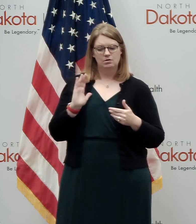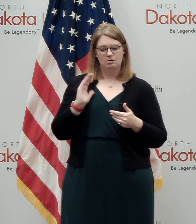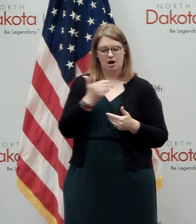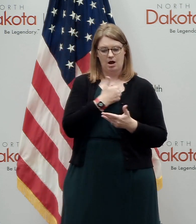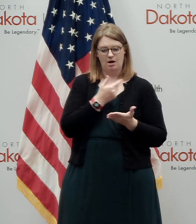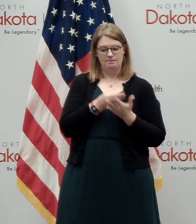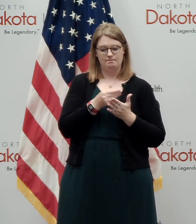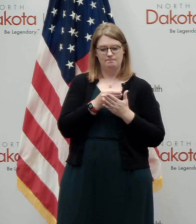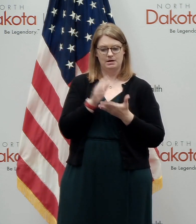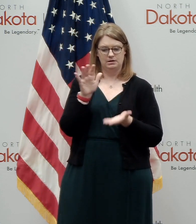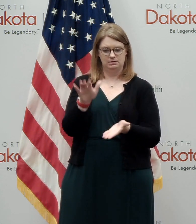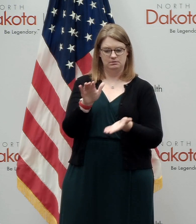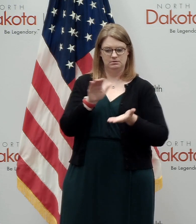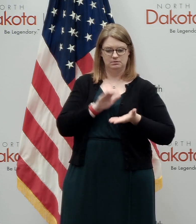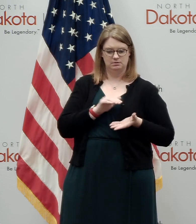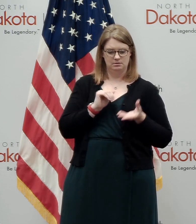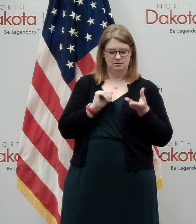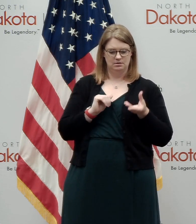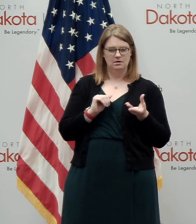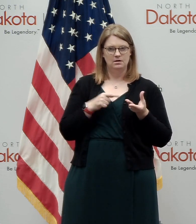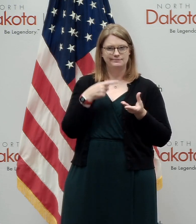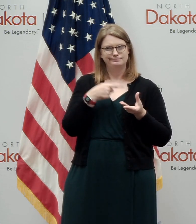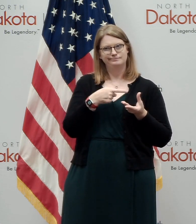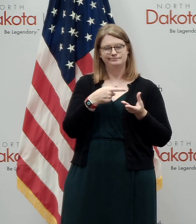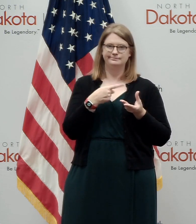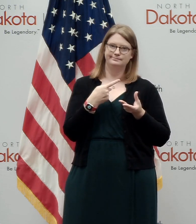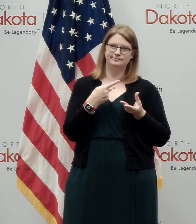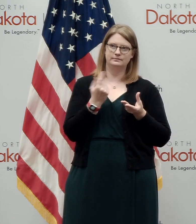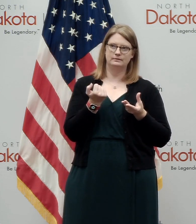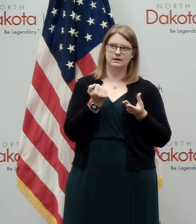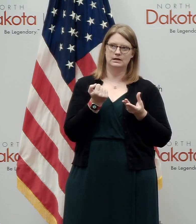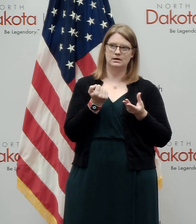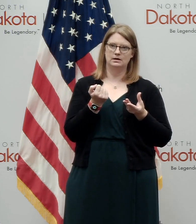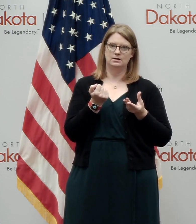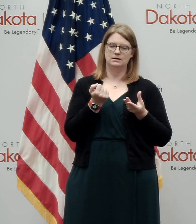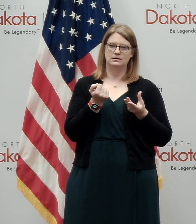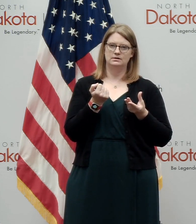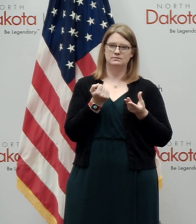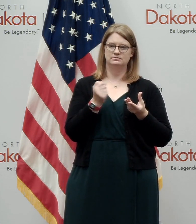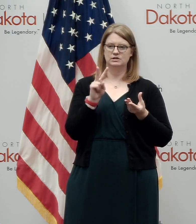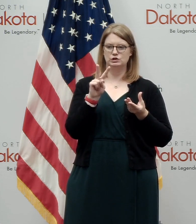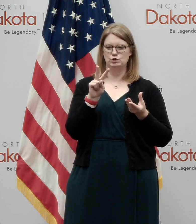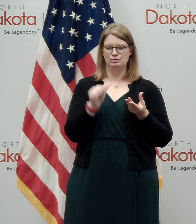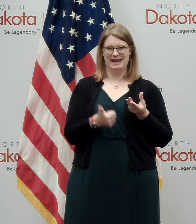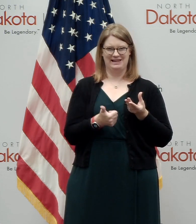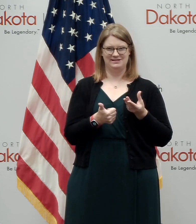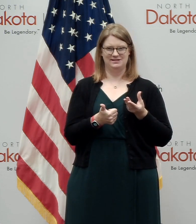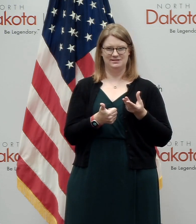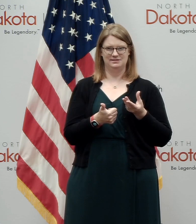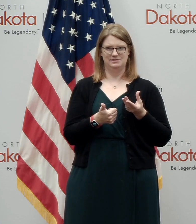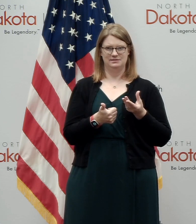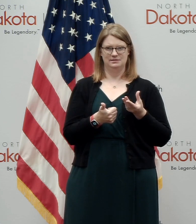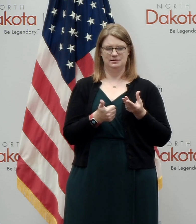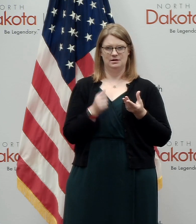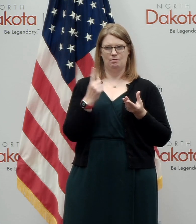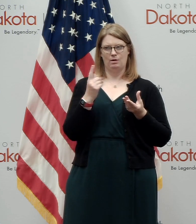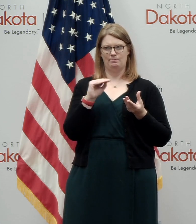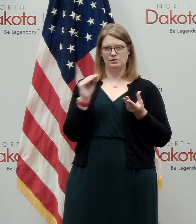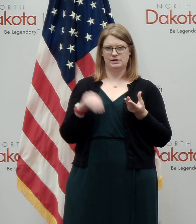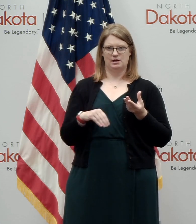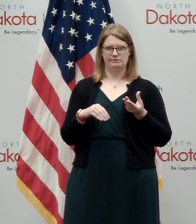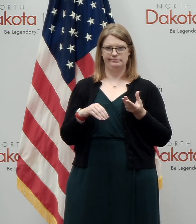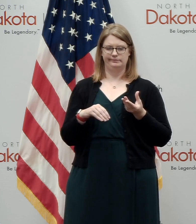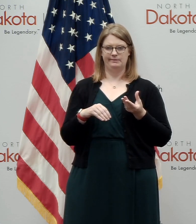a small, uh, portion, I guess this is about two tenths of one percent of the,